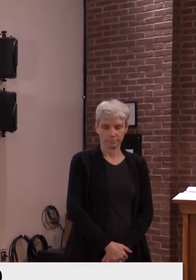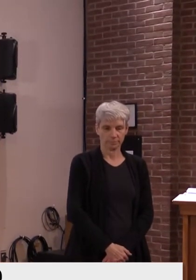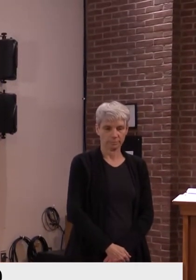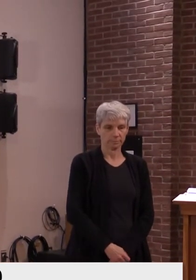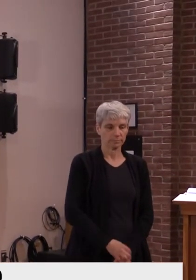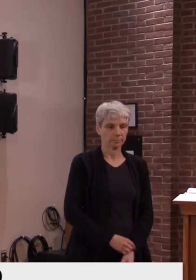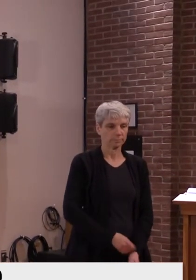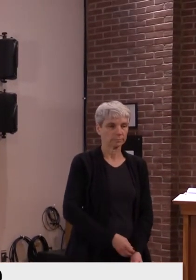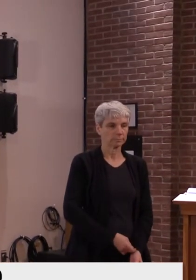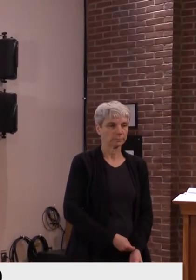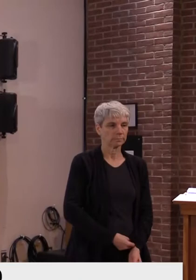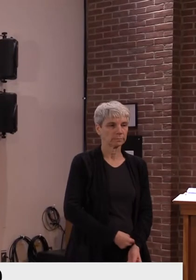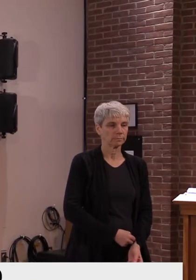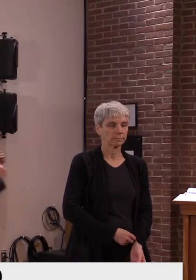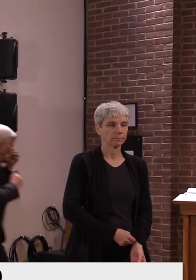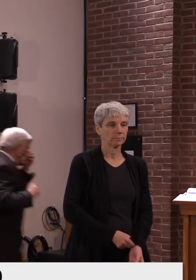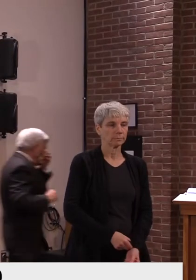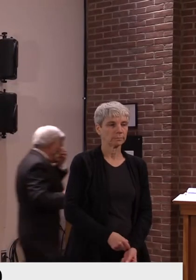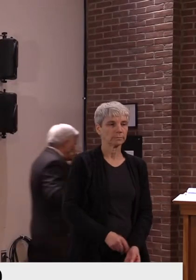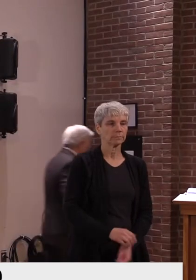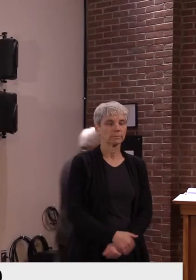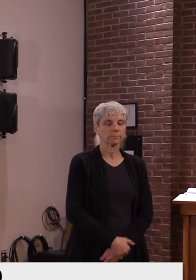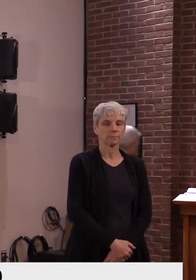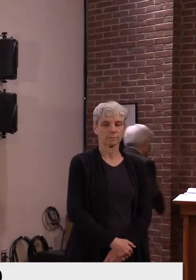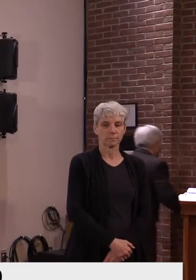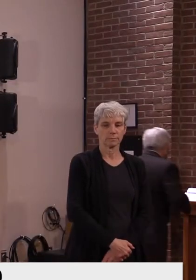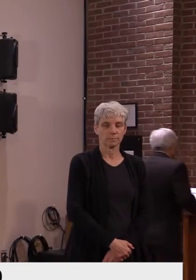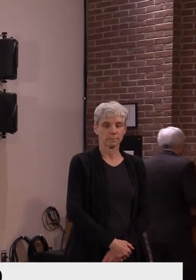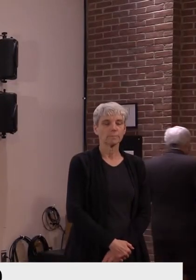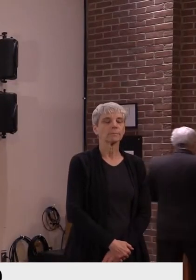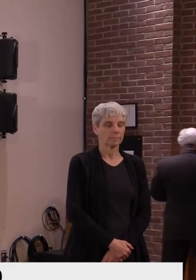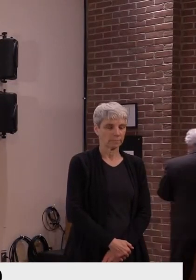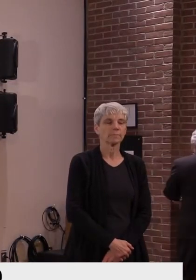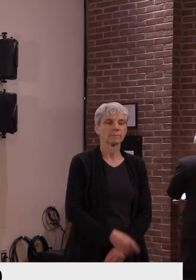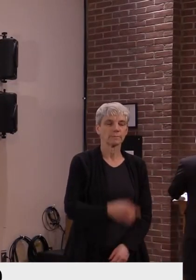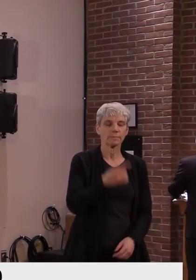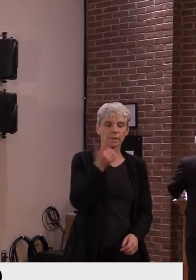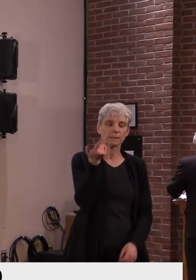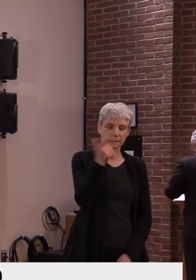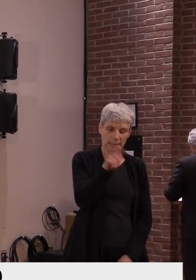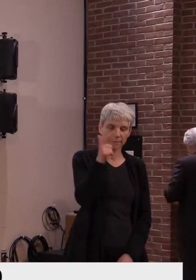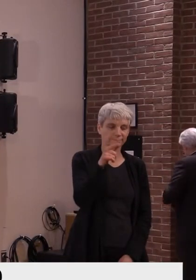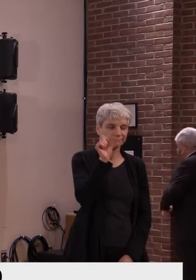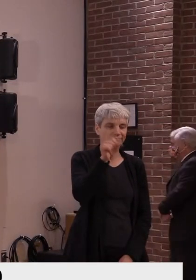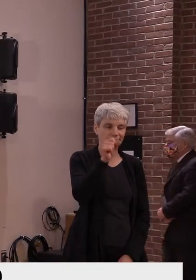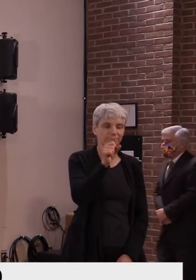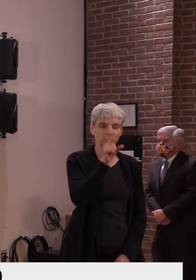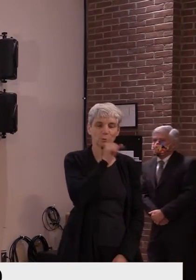And I can echo that, but I wanted to add to my other report that, um,